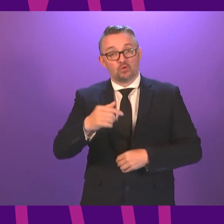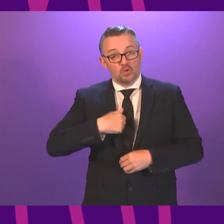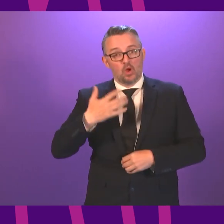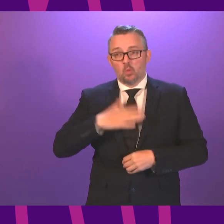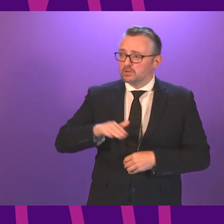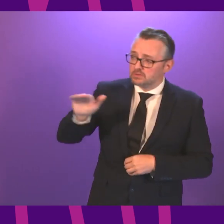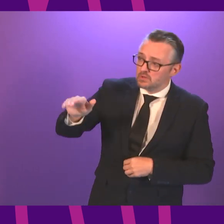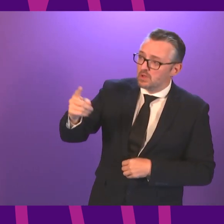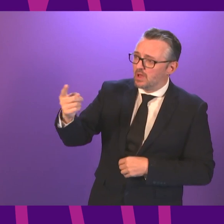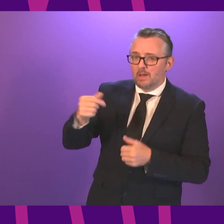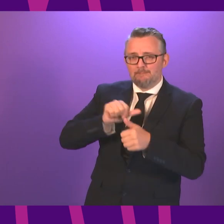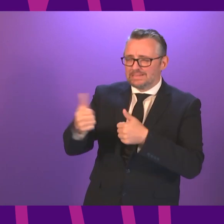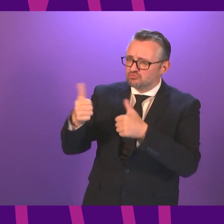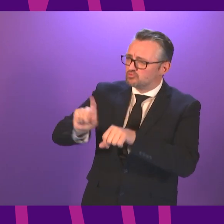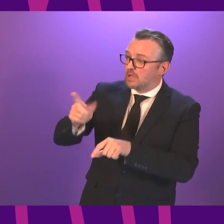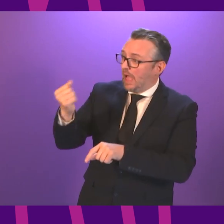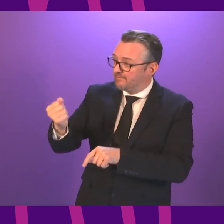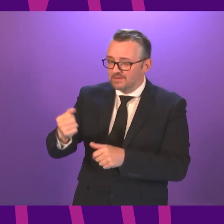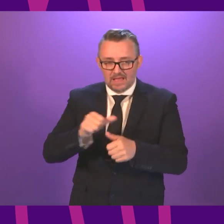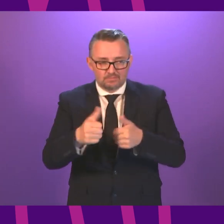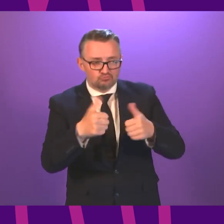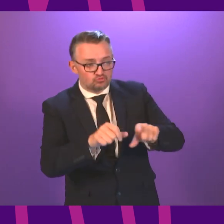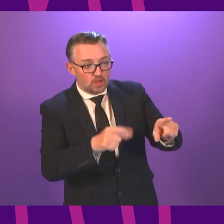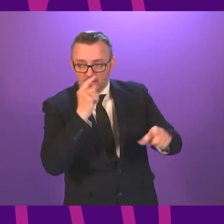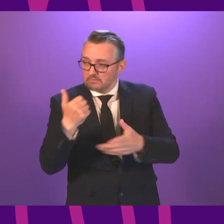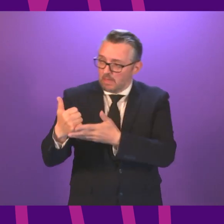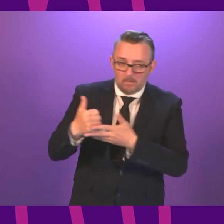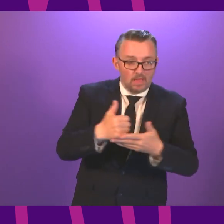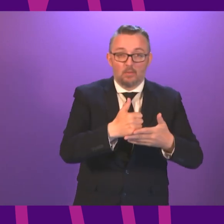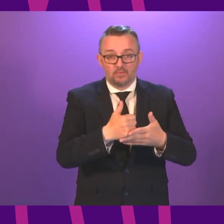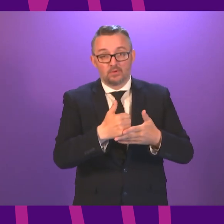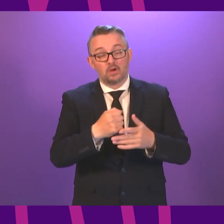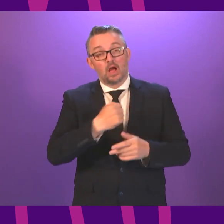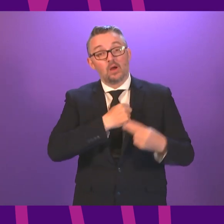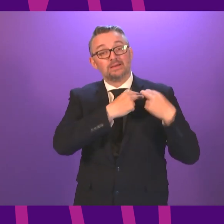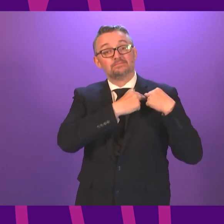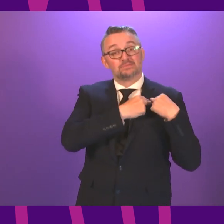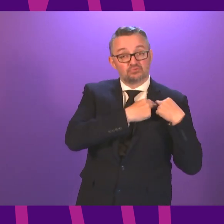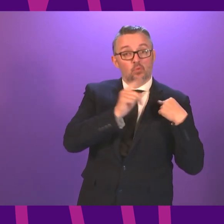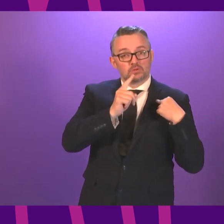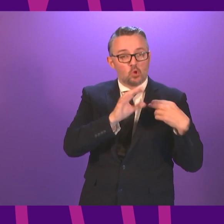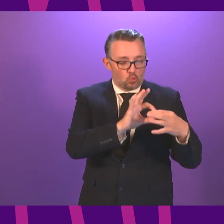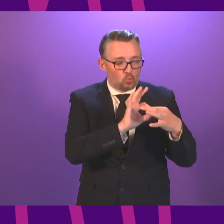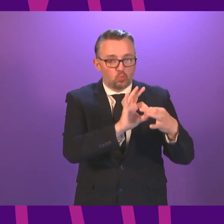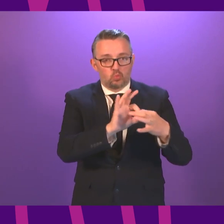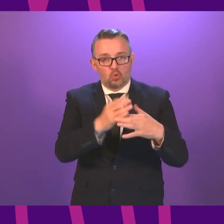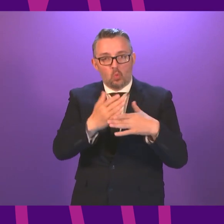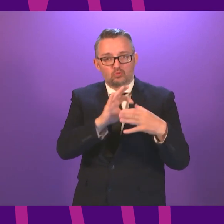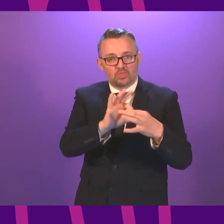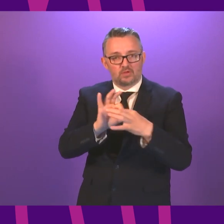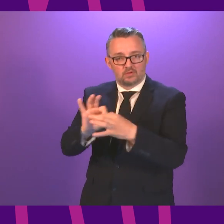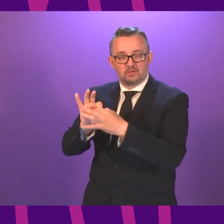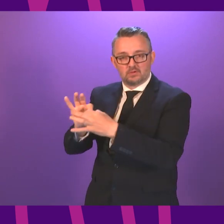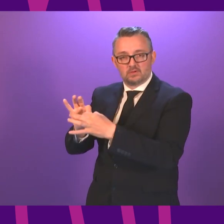and find the best solutions to the toughest of problems. Our duty is to cooperate, and to cooperate